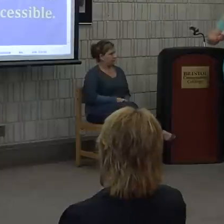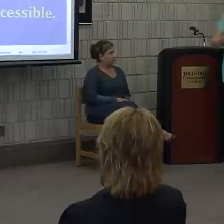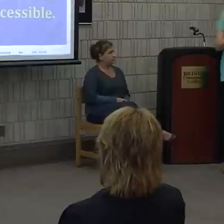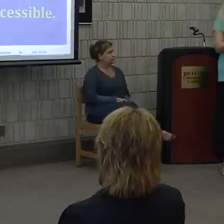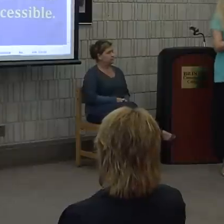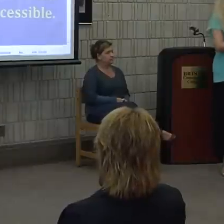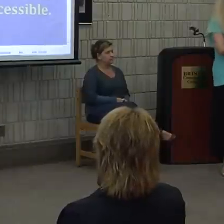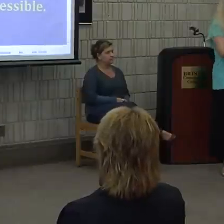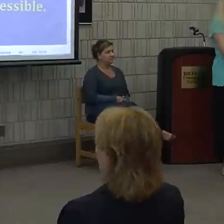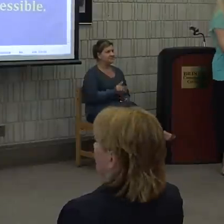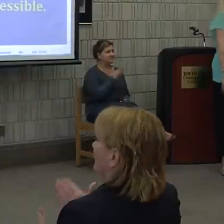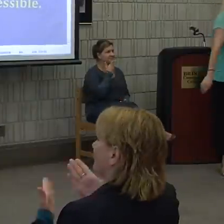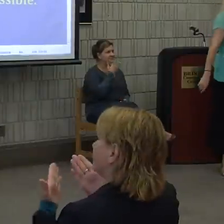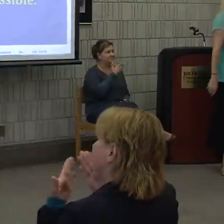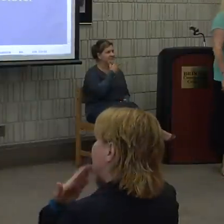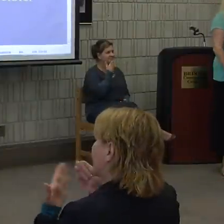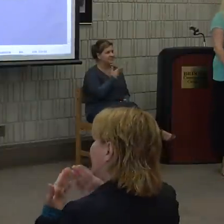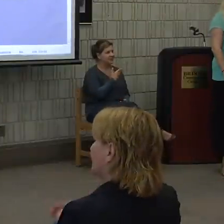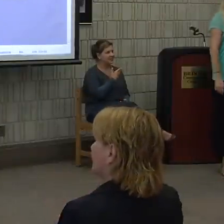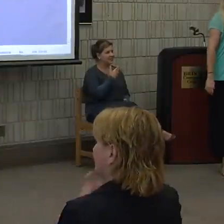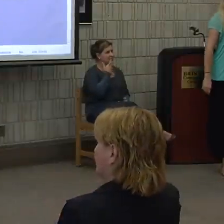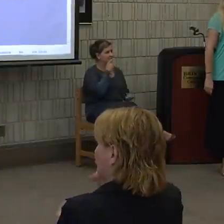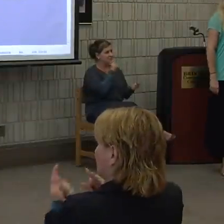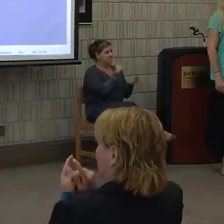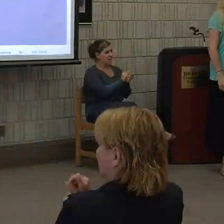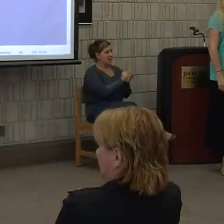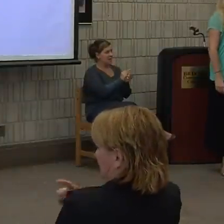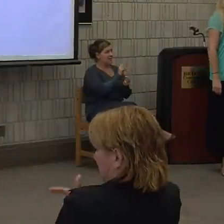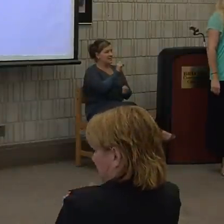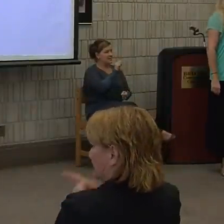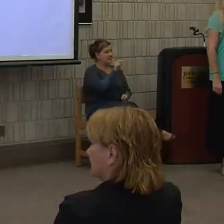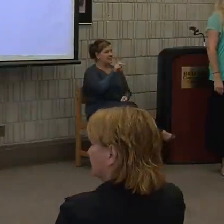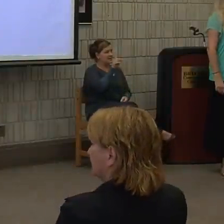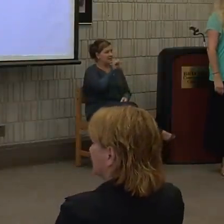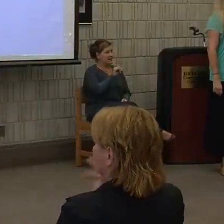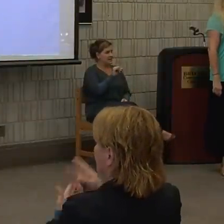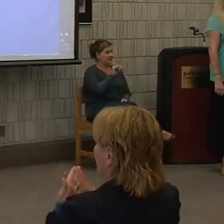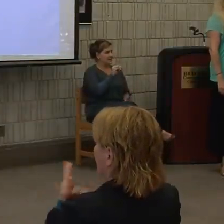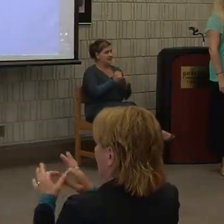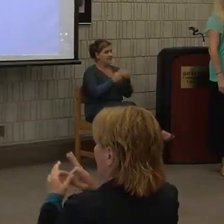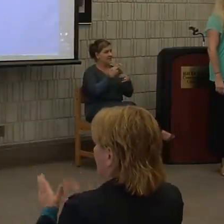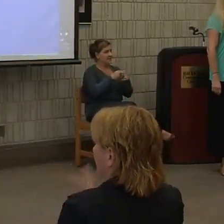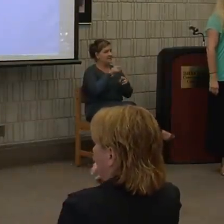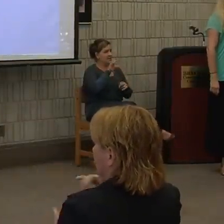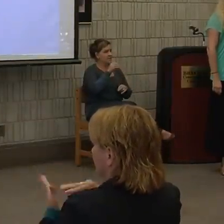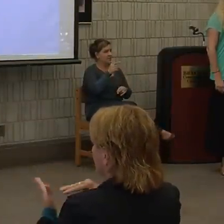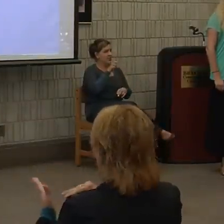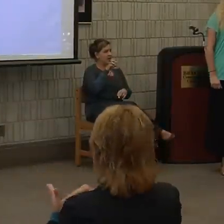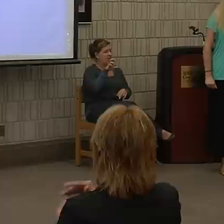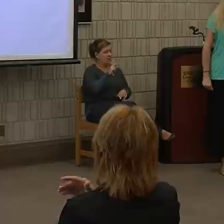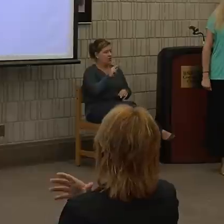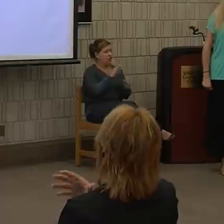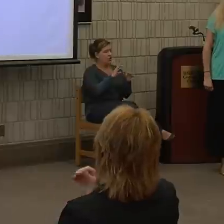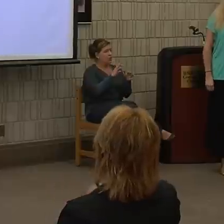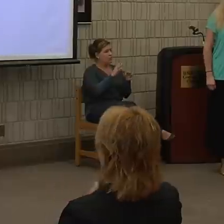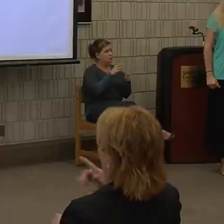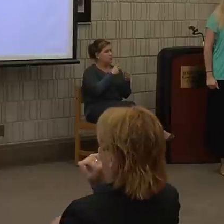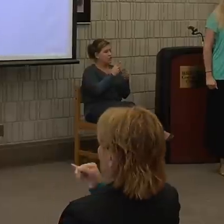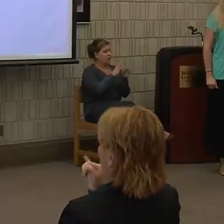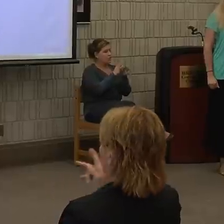So thank you. You just met Sandy Ligren. She's our Program Coordinator for Deaf Studies in Division 1. And I'm Julie Joglielin-Krawczyk.